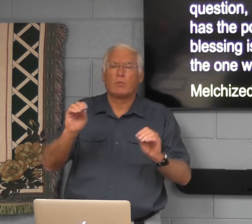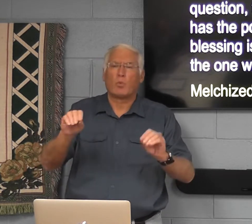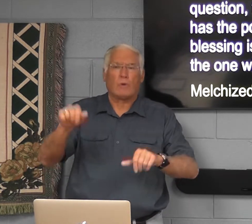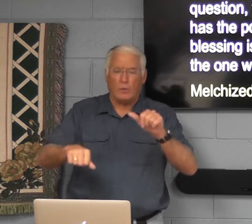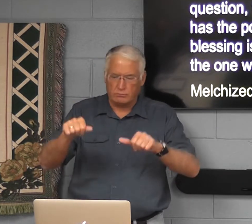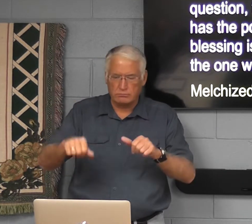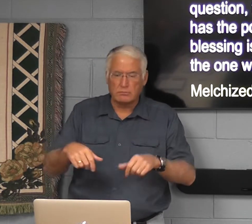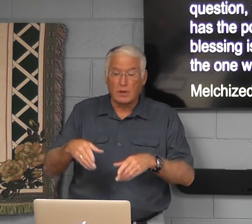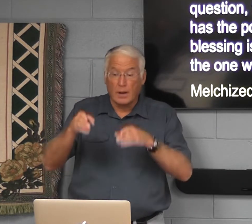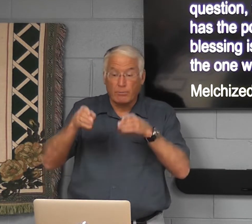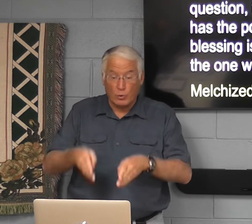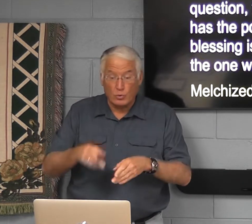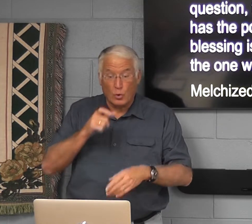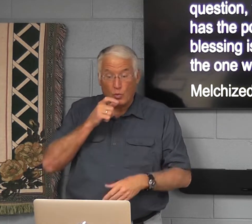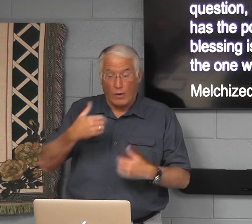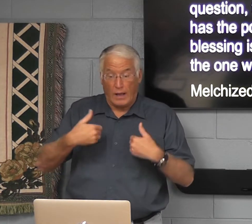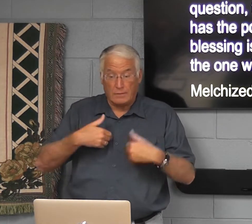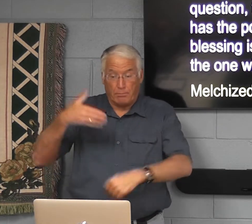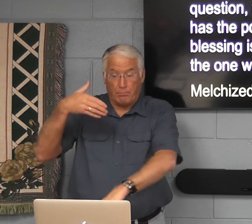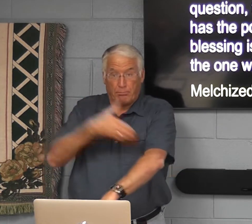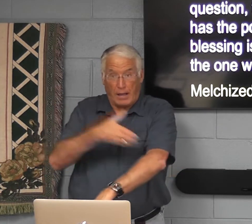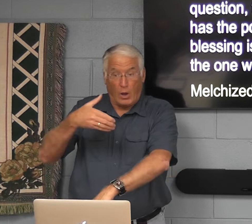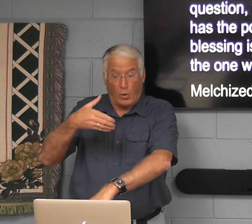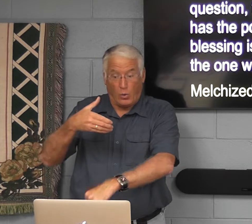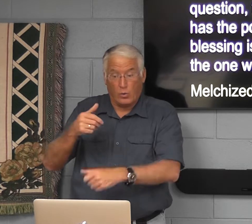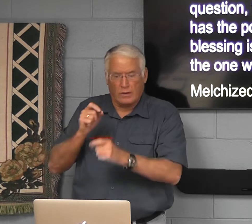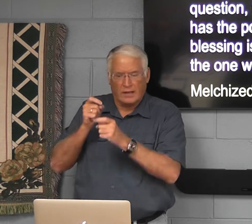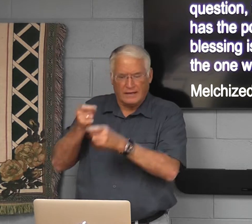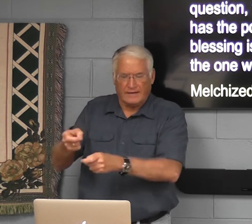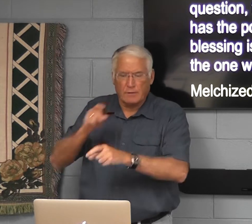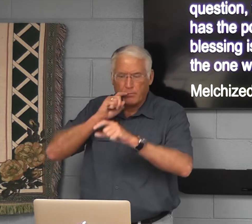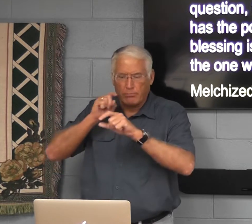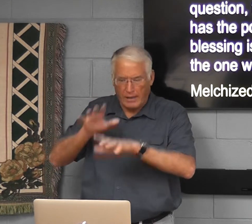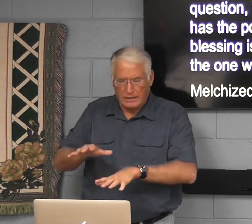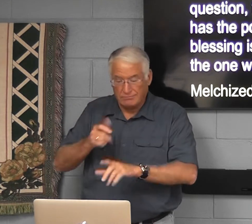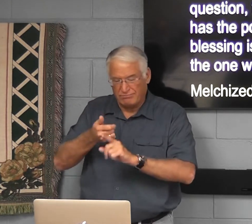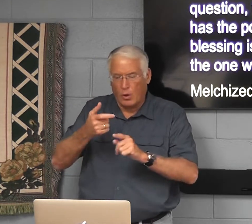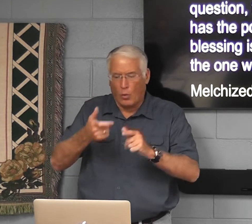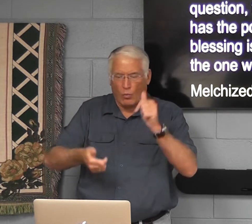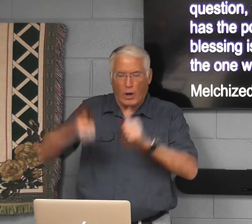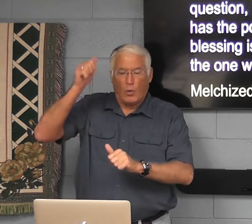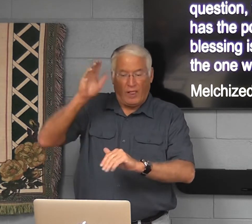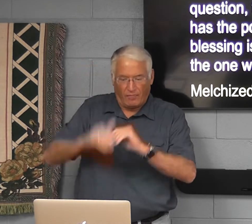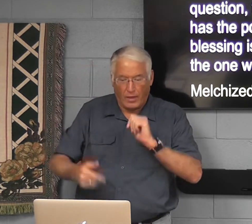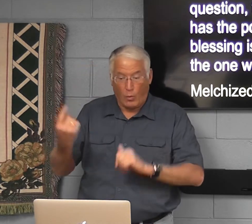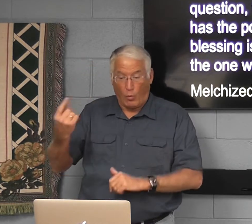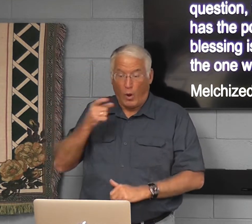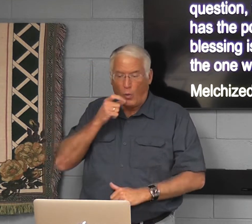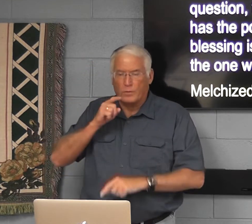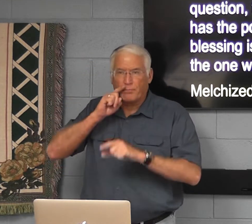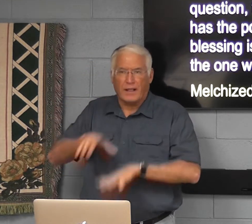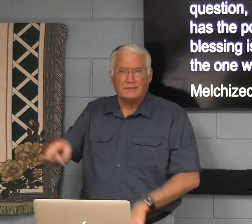Hebrews 7-7, it says, And without any question, the person who has the power to give a blessing is greater than the one who is blessed.